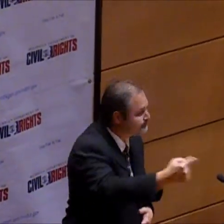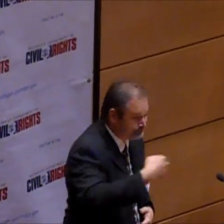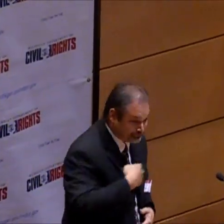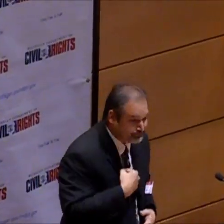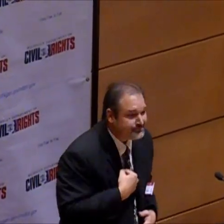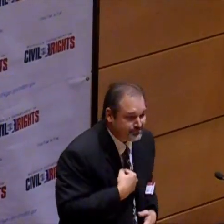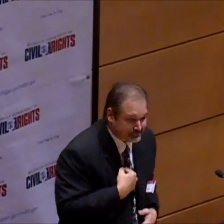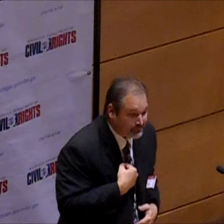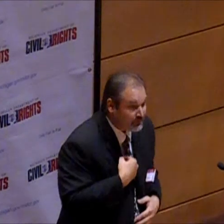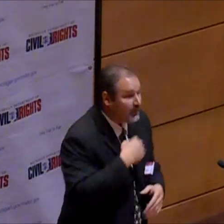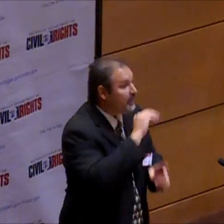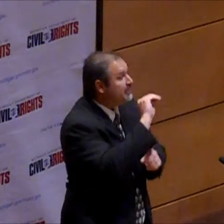communities and the deaf communities.